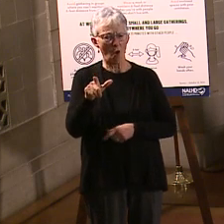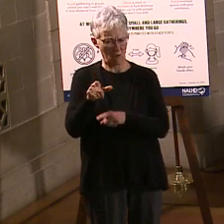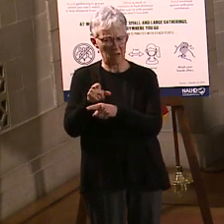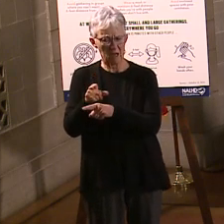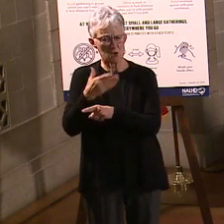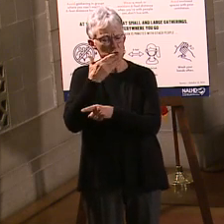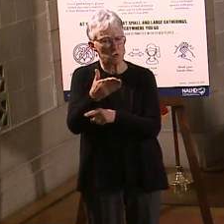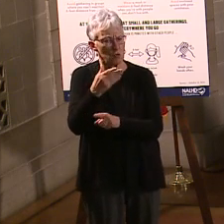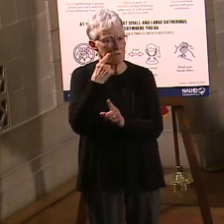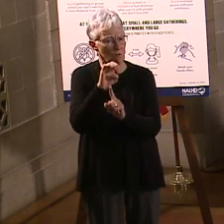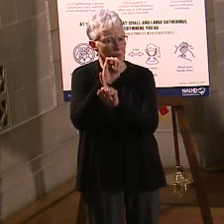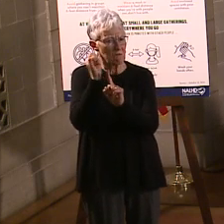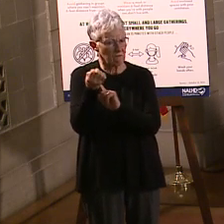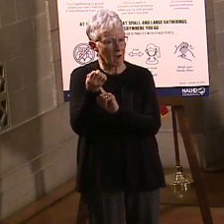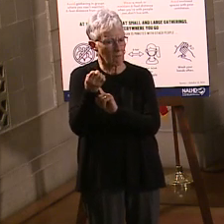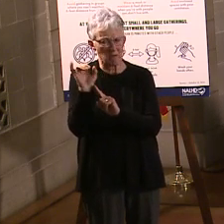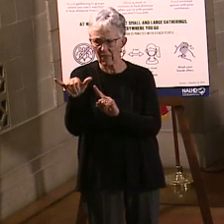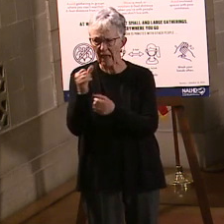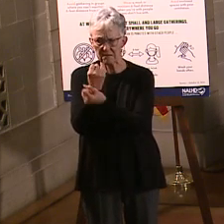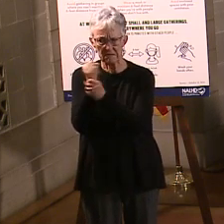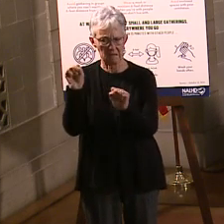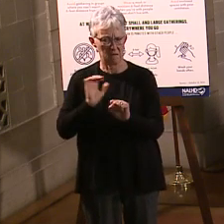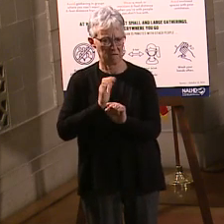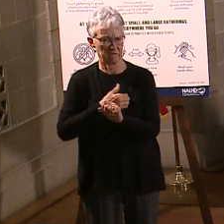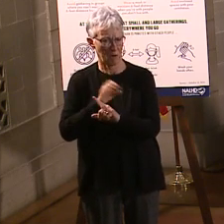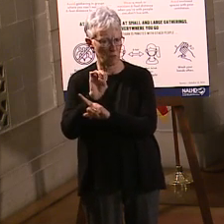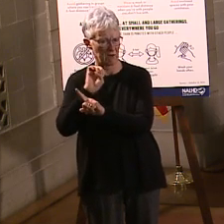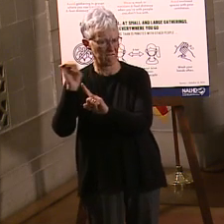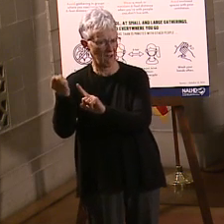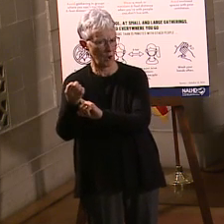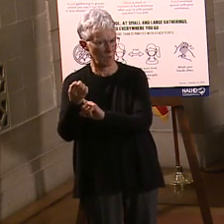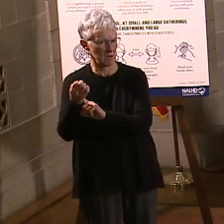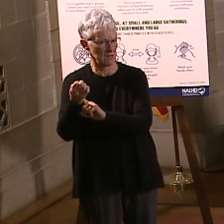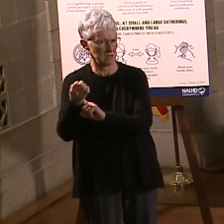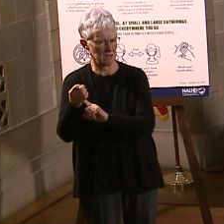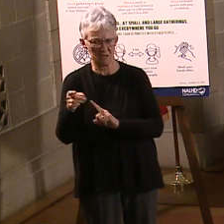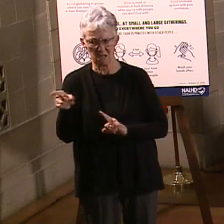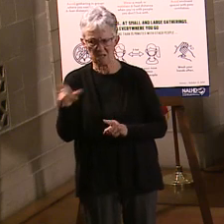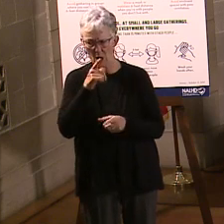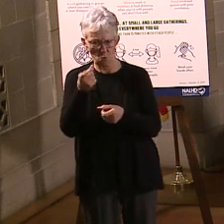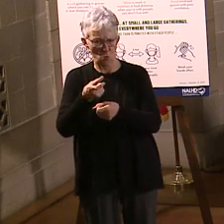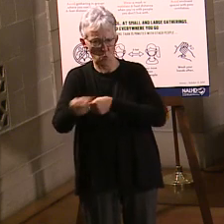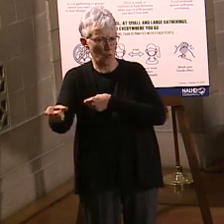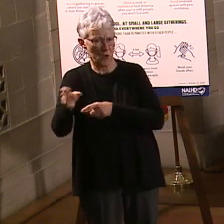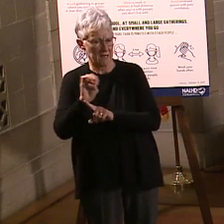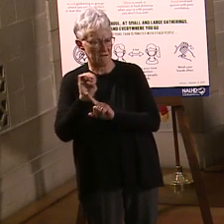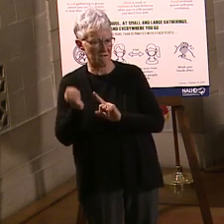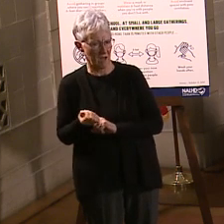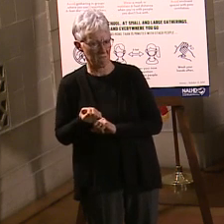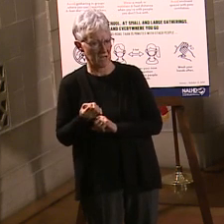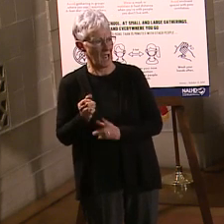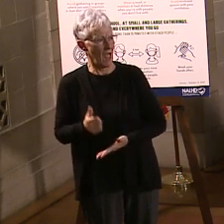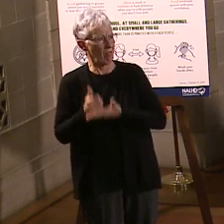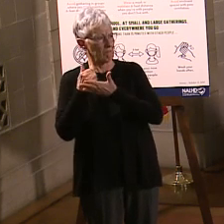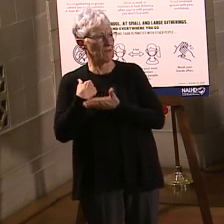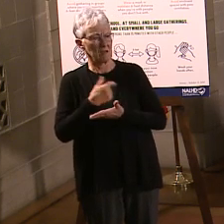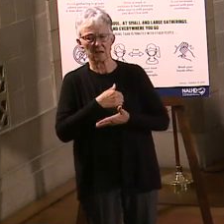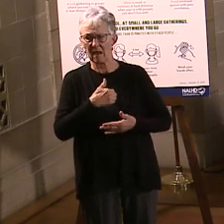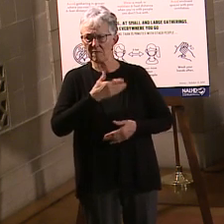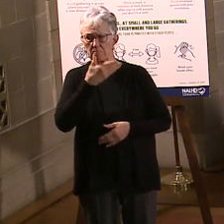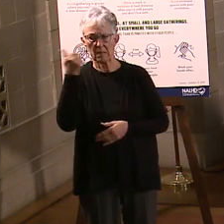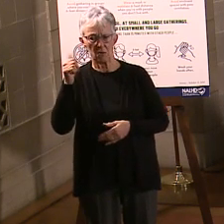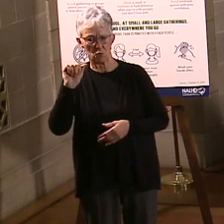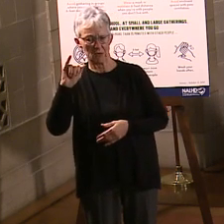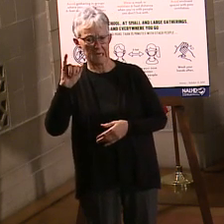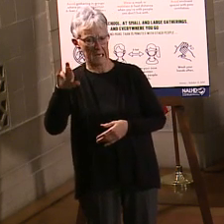That cleans up the environment. So it was perfectly appropriate for them to prioritize something that's going to help clean up our air here in Nebraska and help us make sure we continue to have